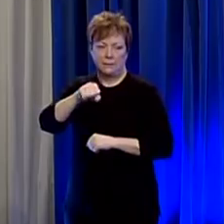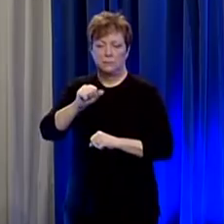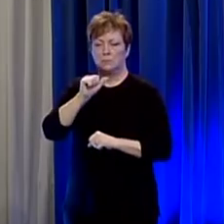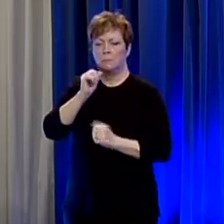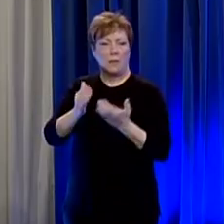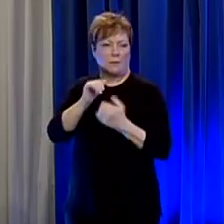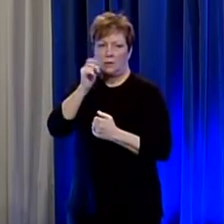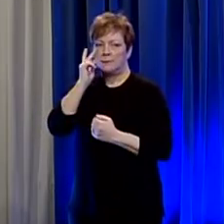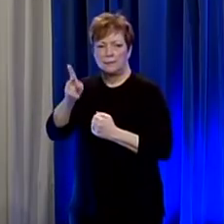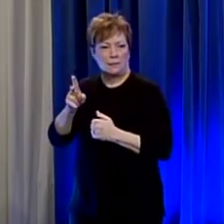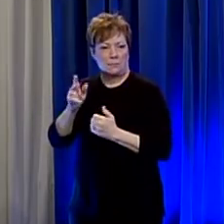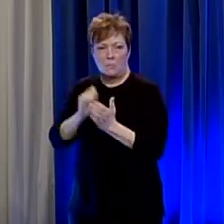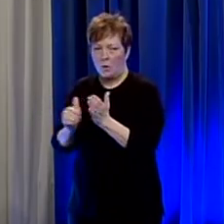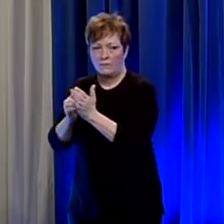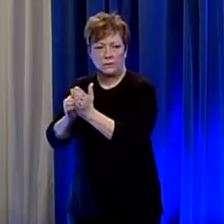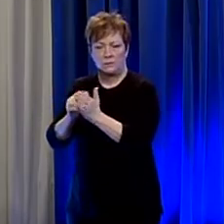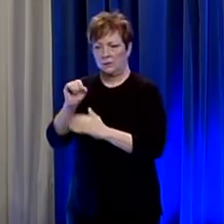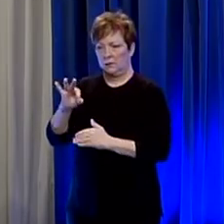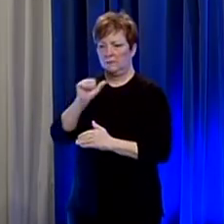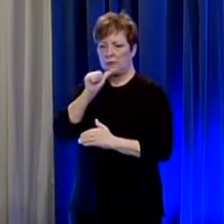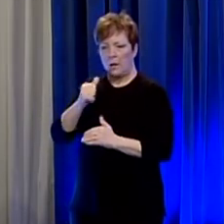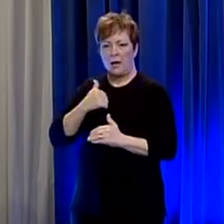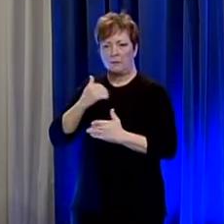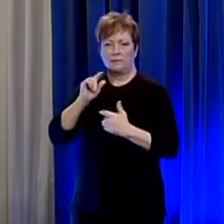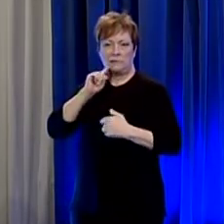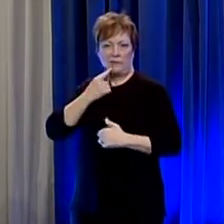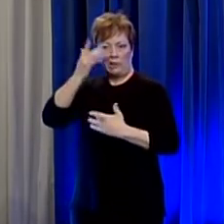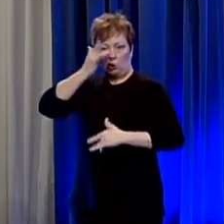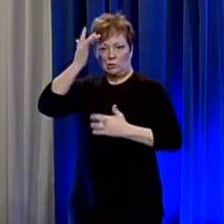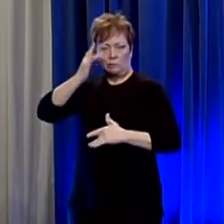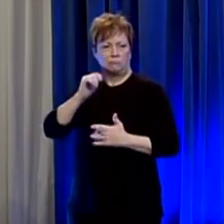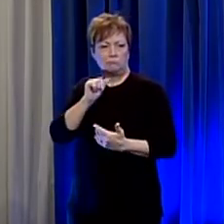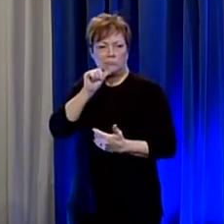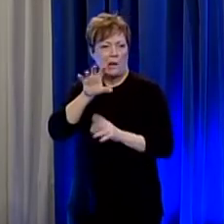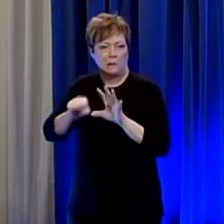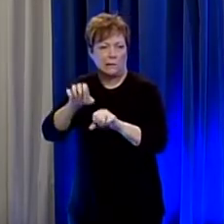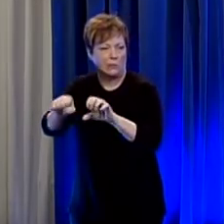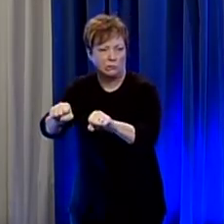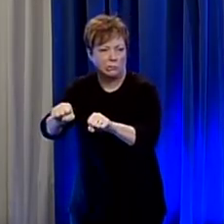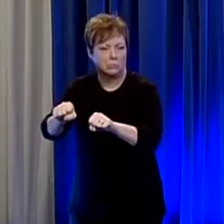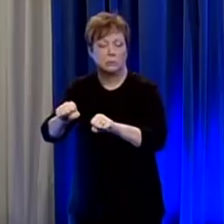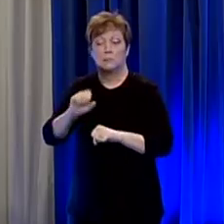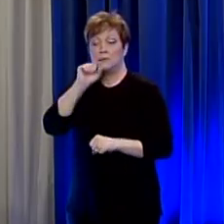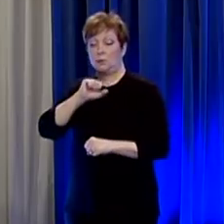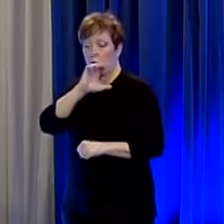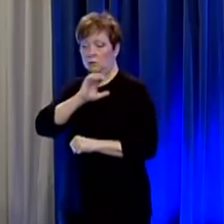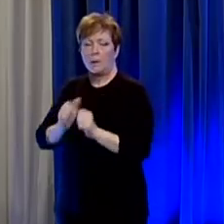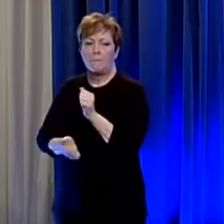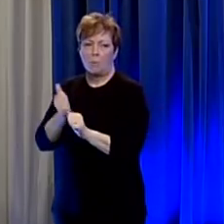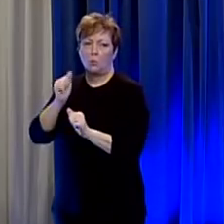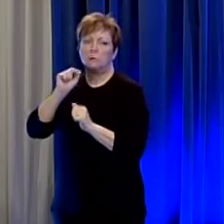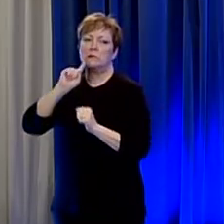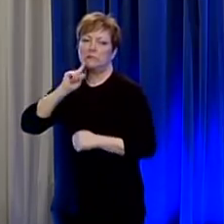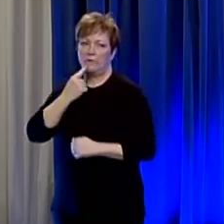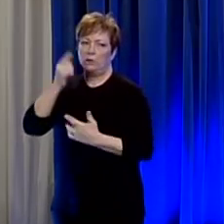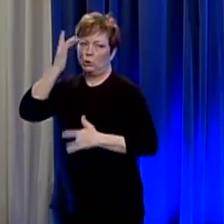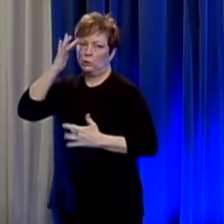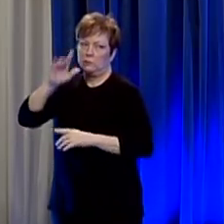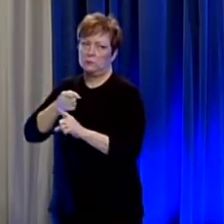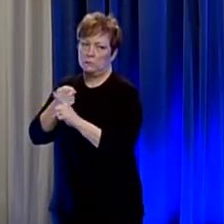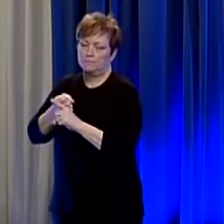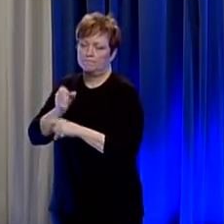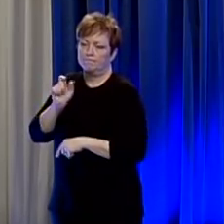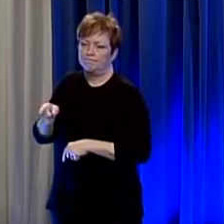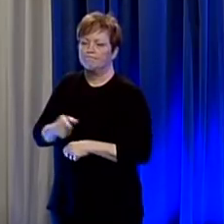may not pick them up as often if they're not having a severe disease and and obviously the seniors are the ones that have the most severe disease what